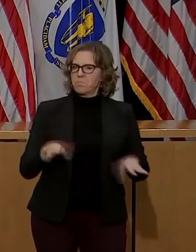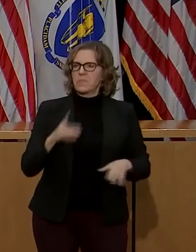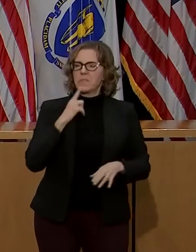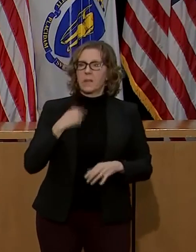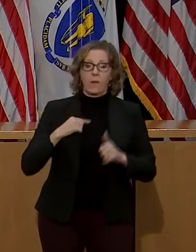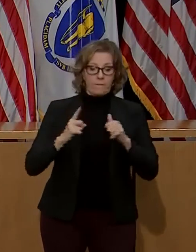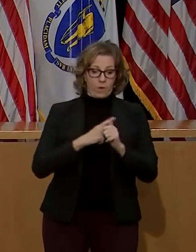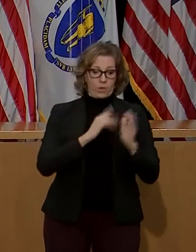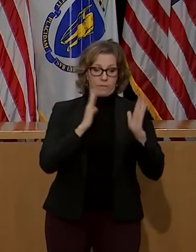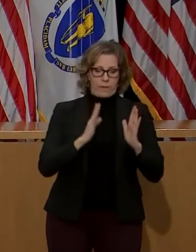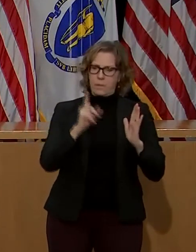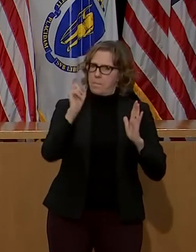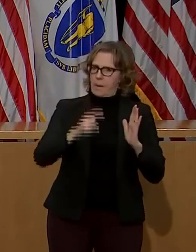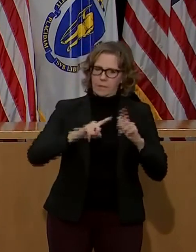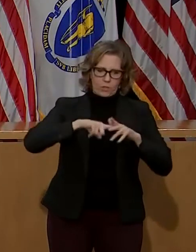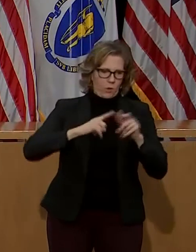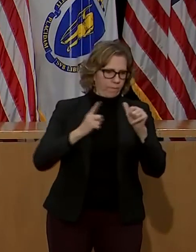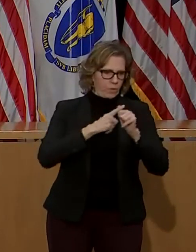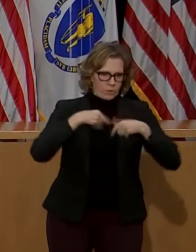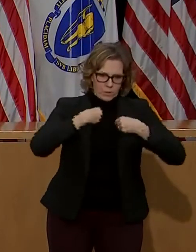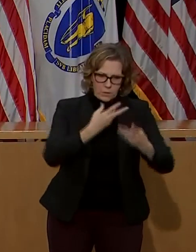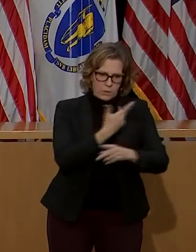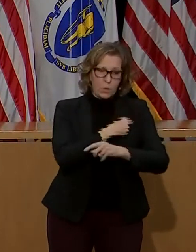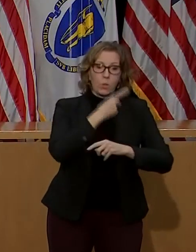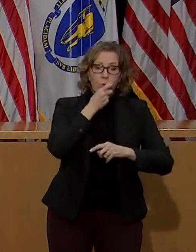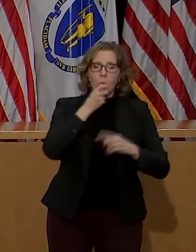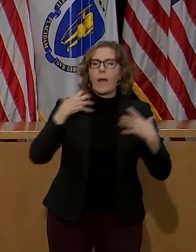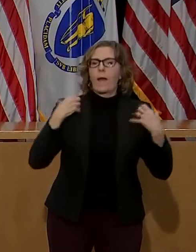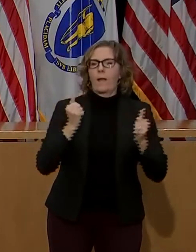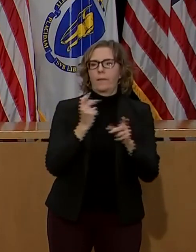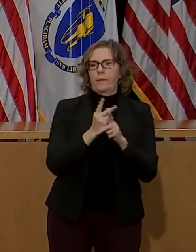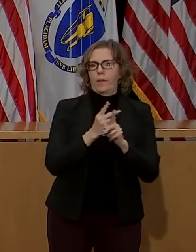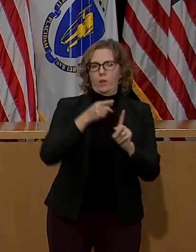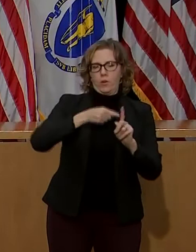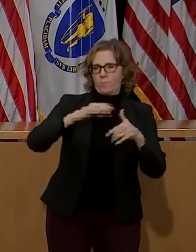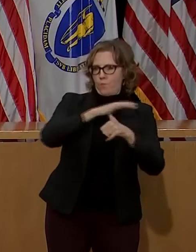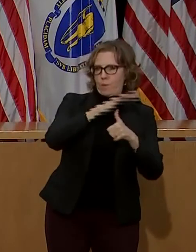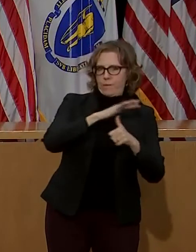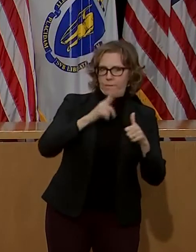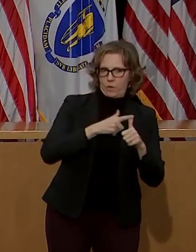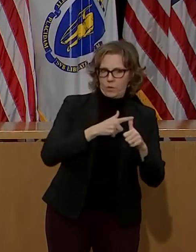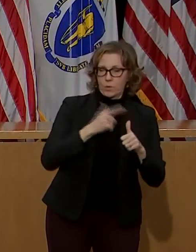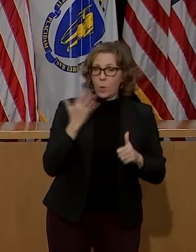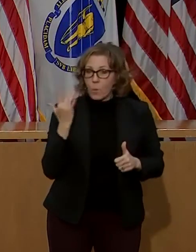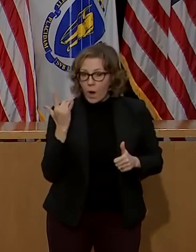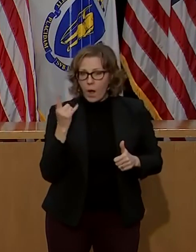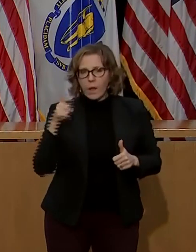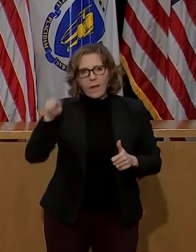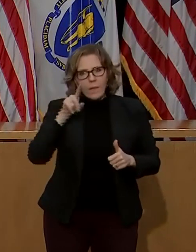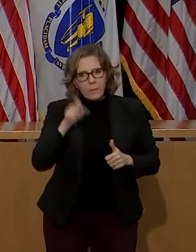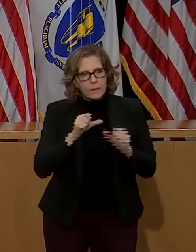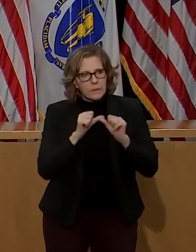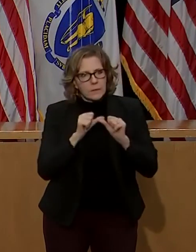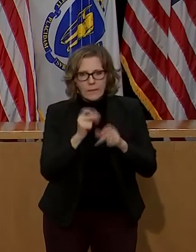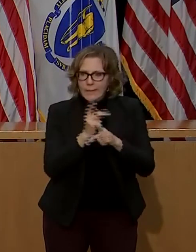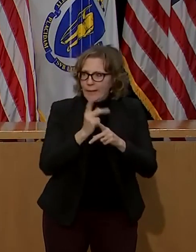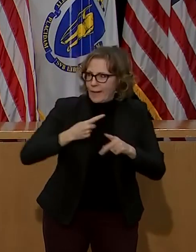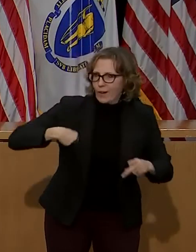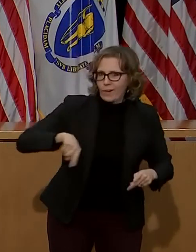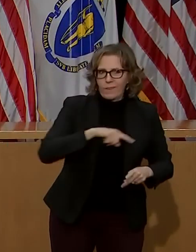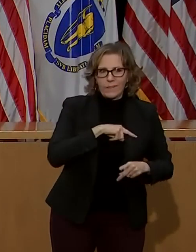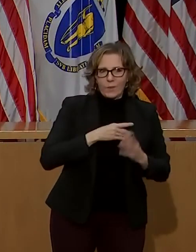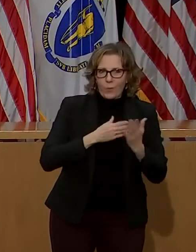start with our healthcare workers for two reasons. We needed to ensure their continuing ability to manage this pandemic.